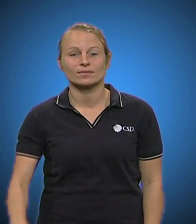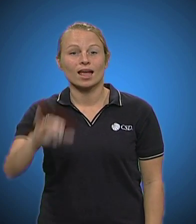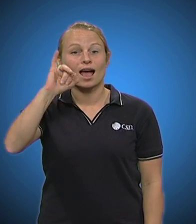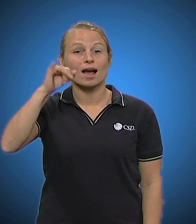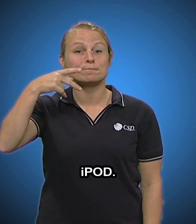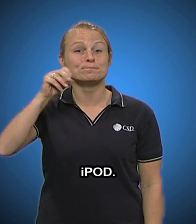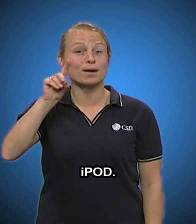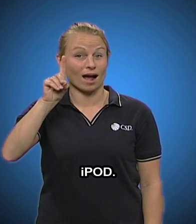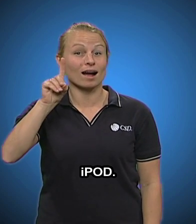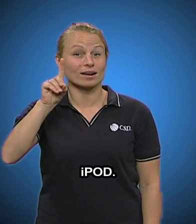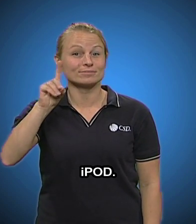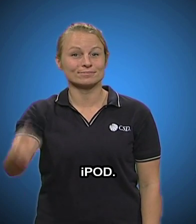iPod.